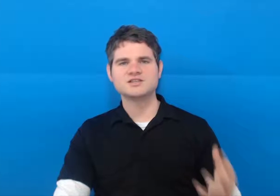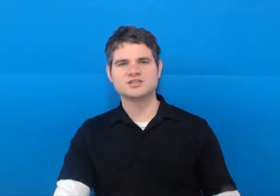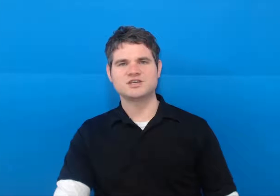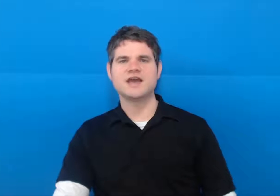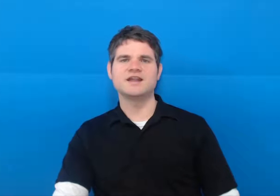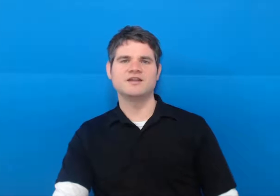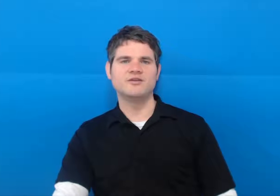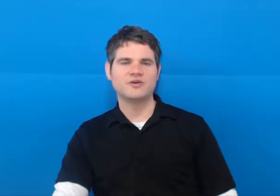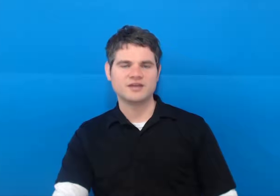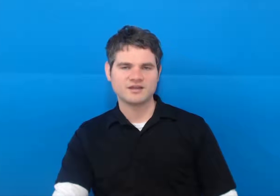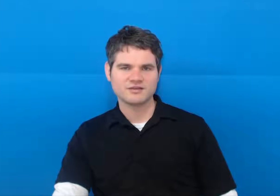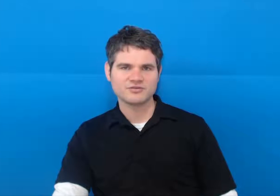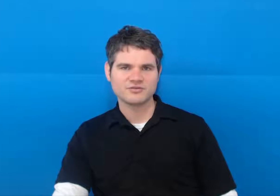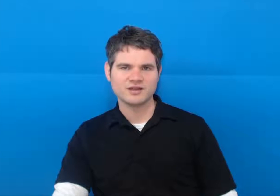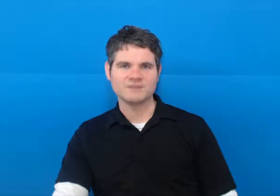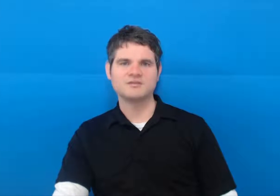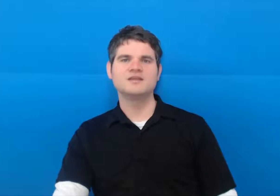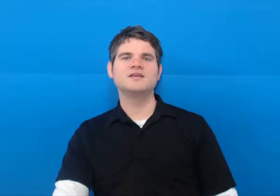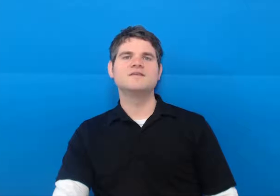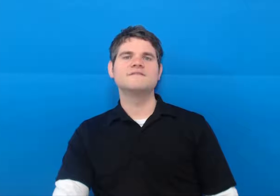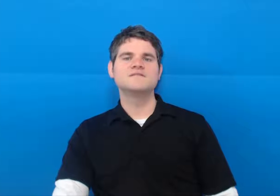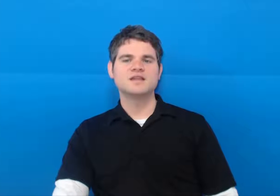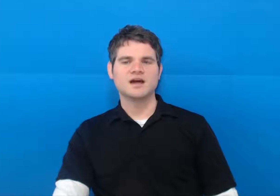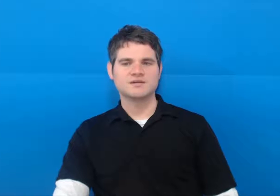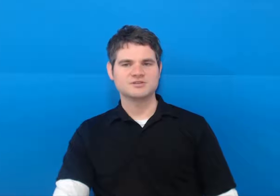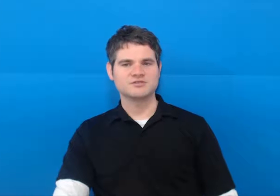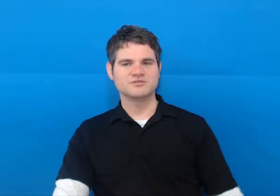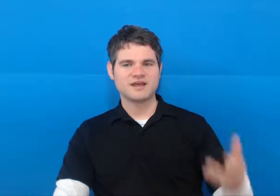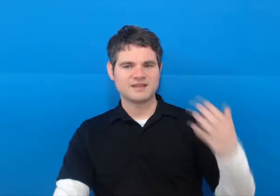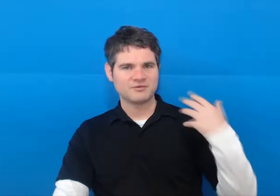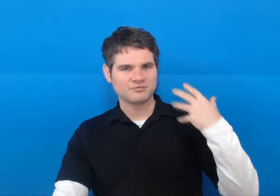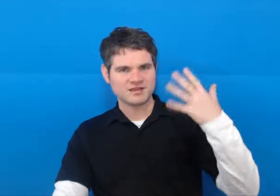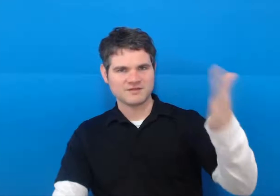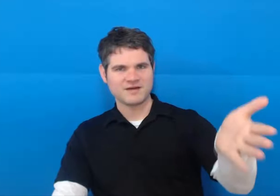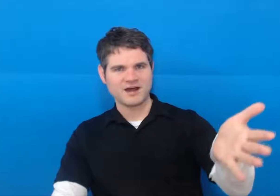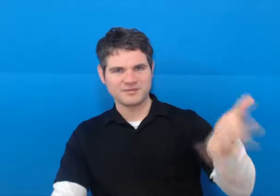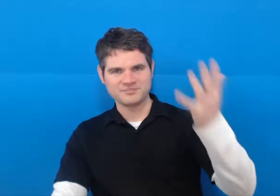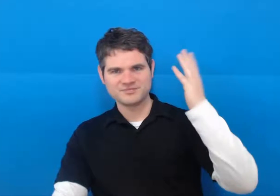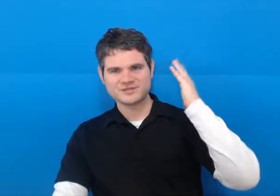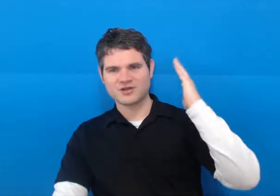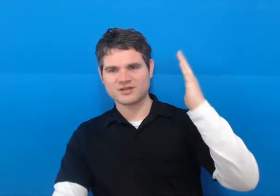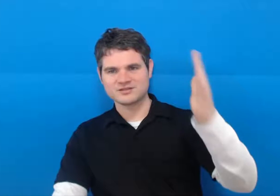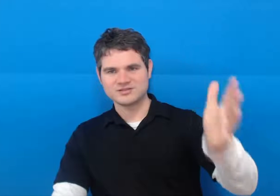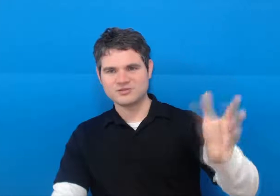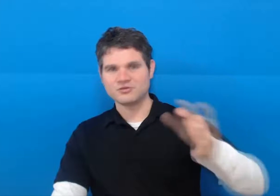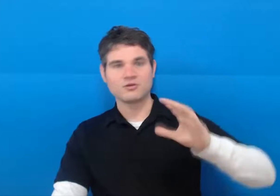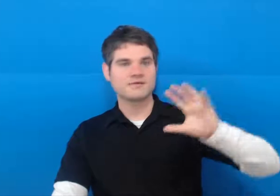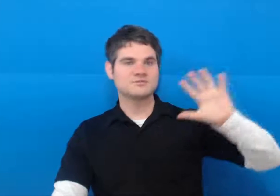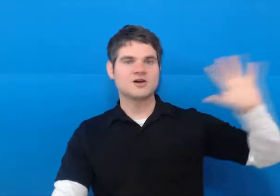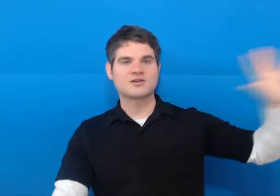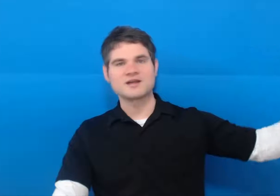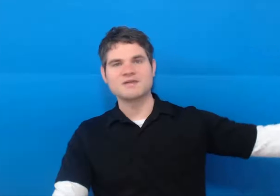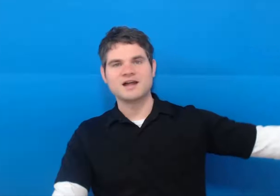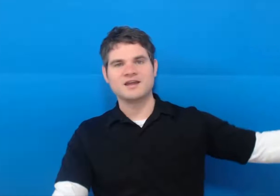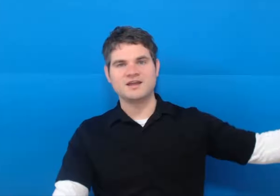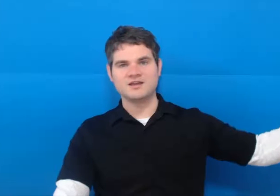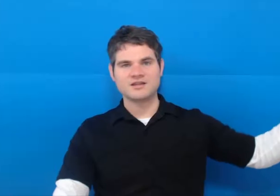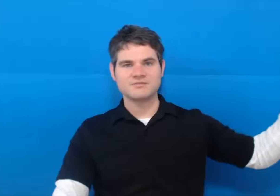an annoying creep so that that would be if I am talking to you or if I'm talking about a another